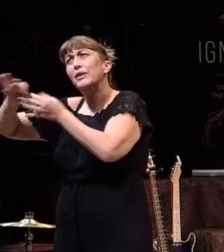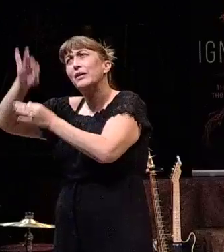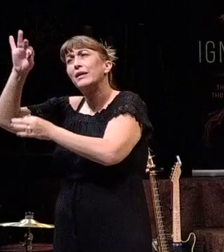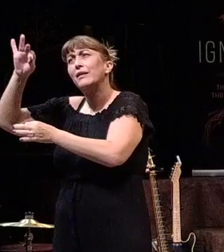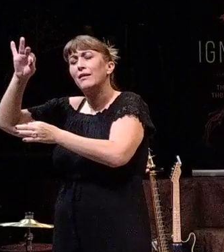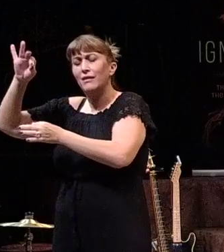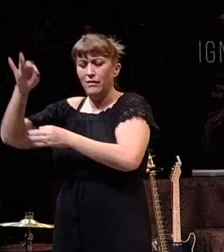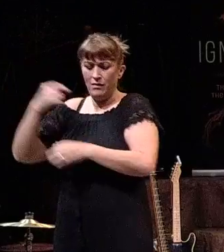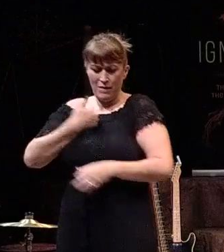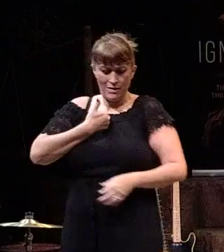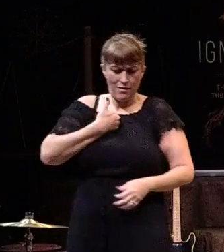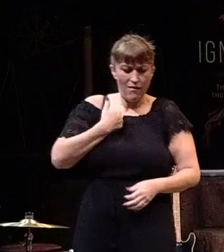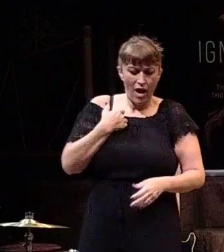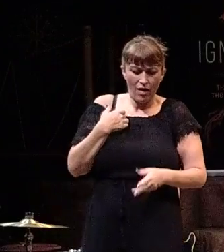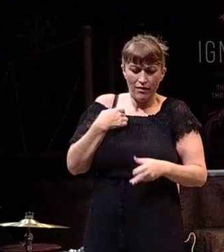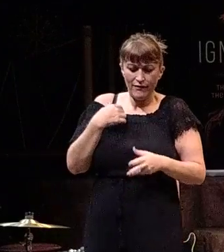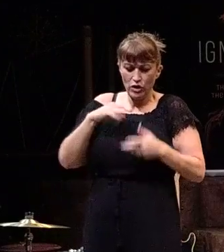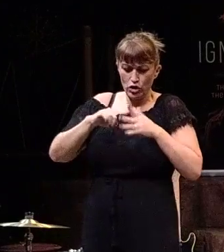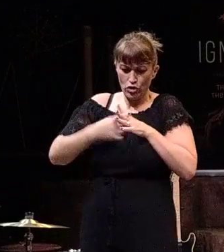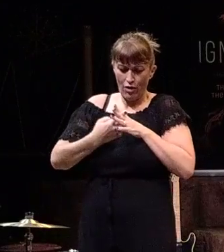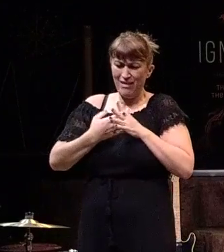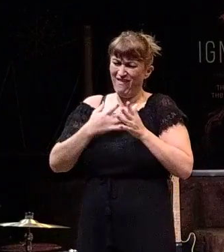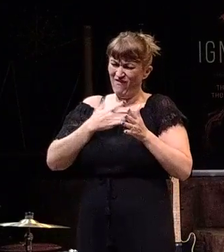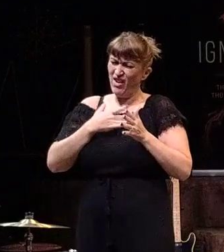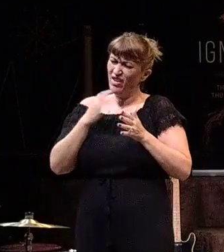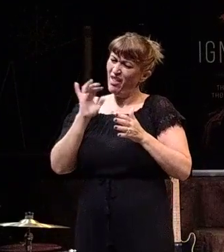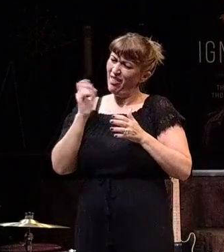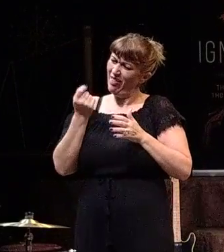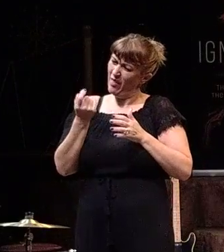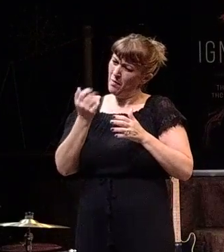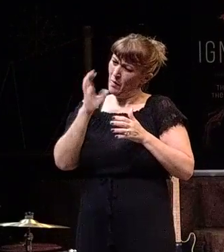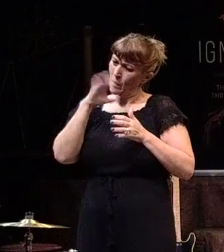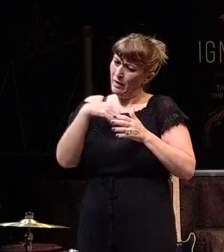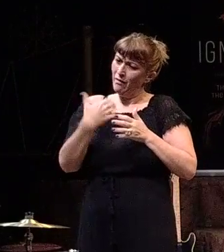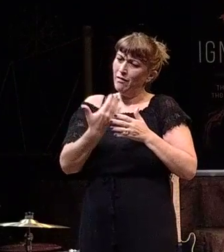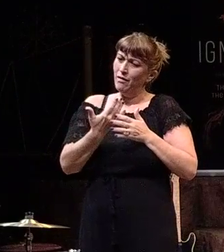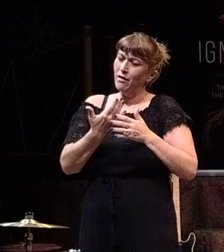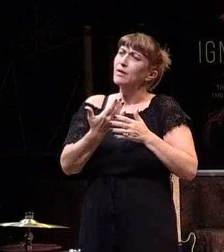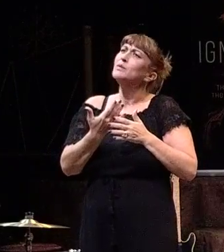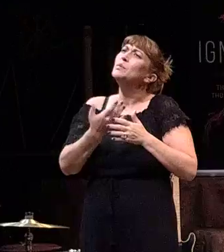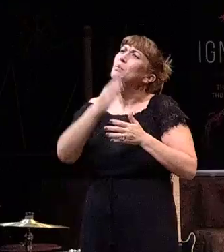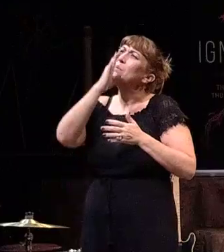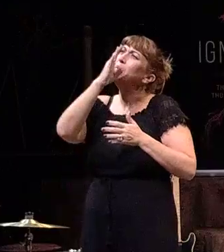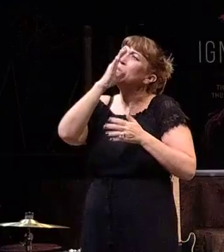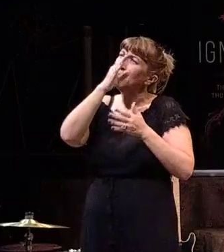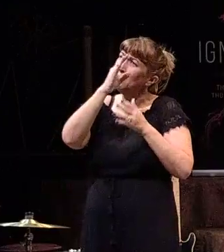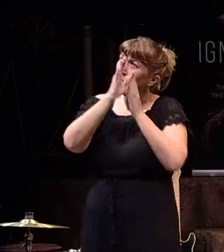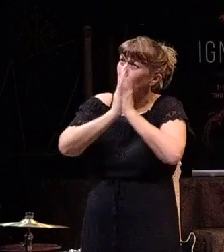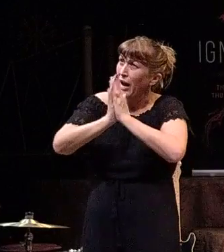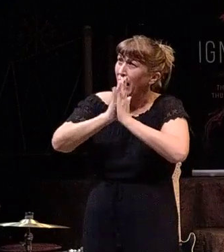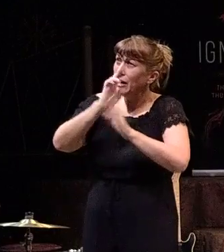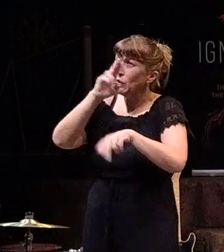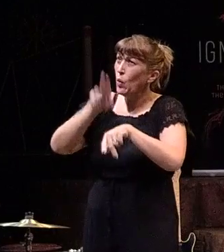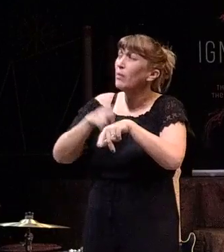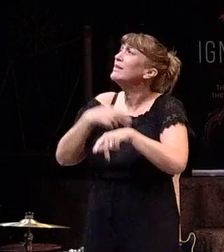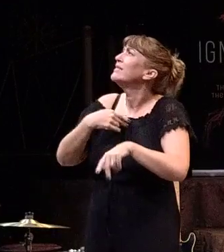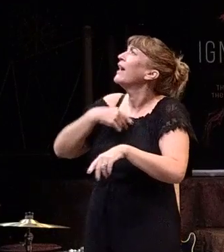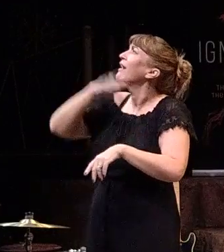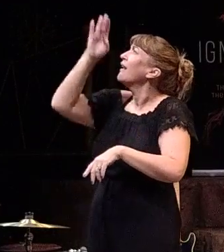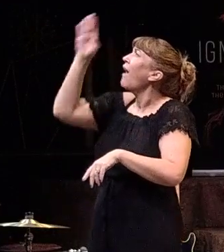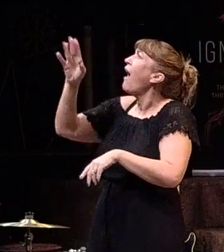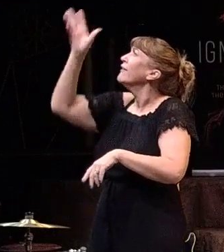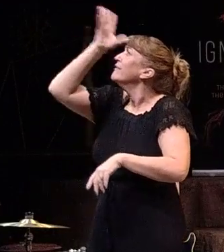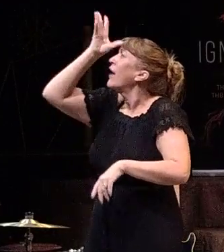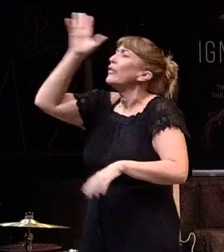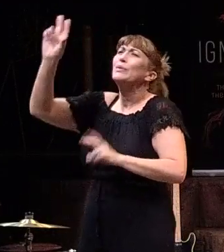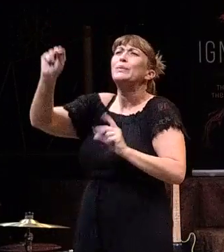we started the series, I've started to do. It's felt a little weird because, you know, when we pray, we usually pray to God the Father. But the